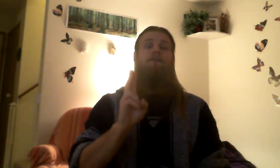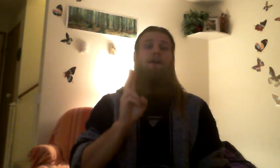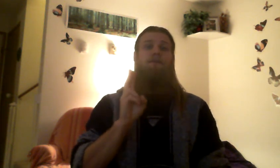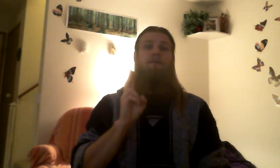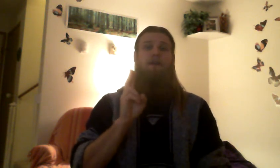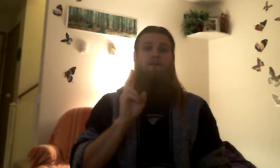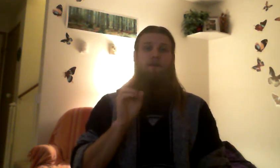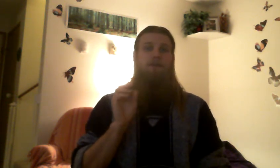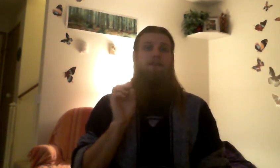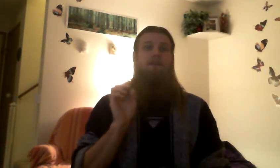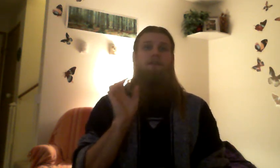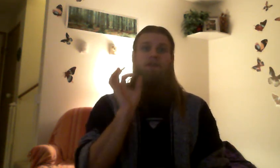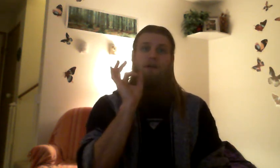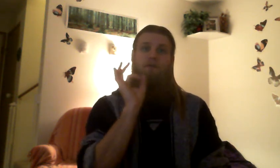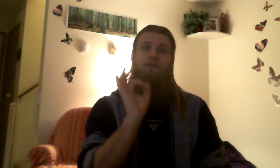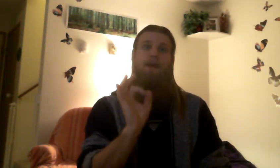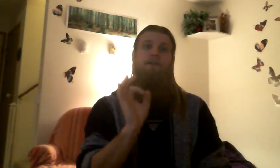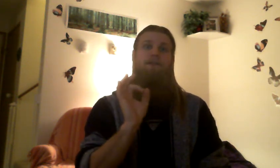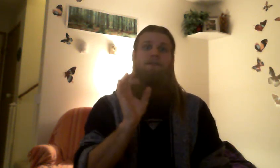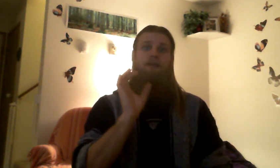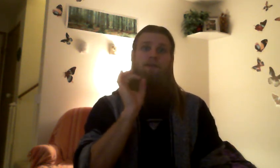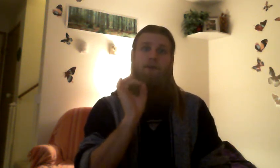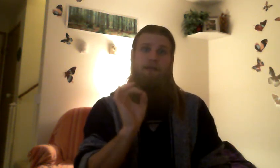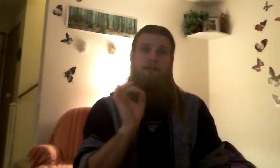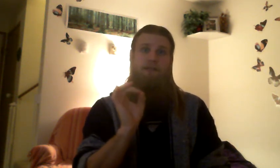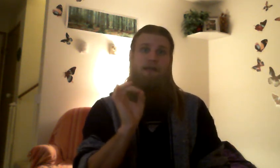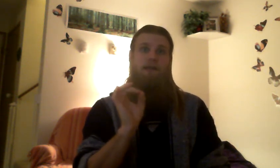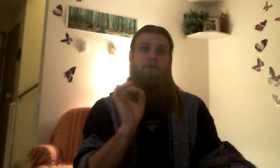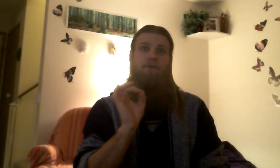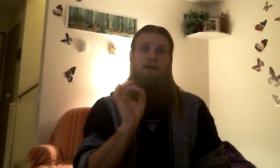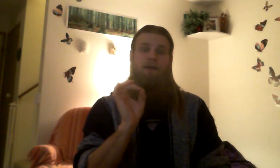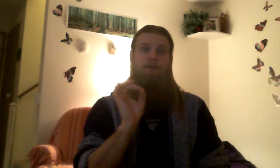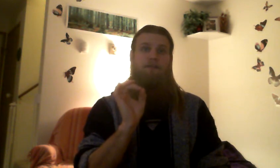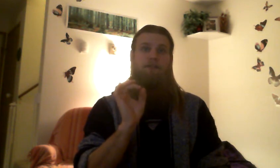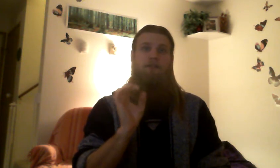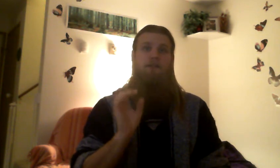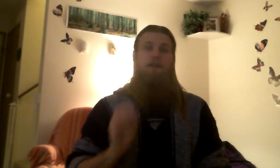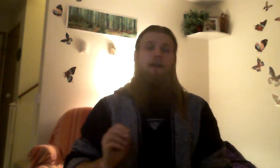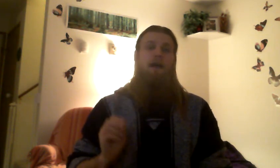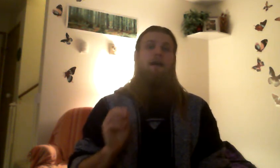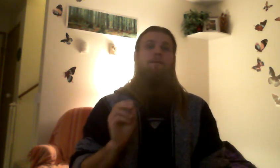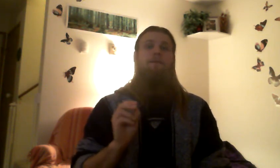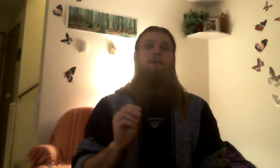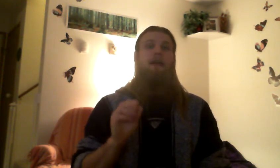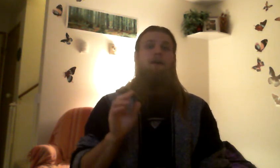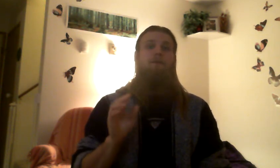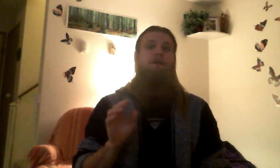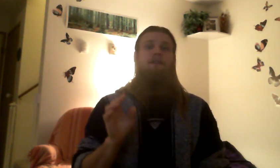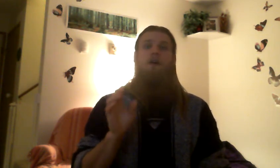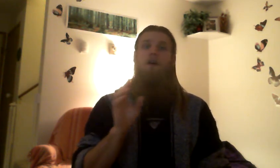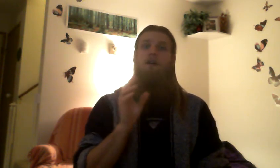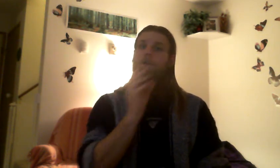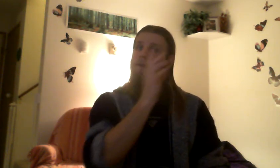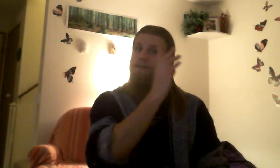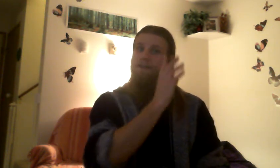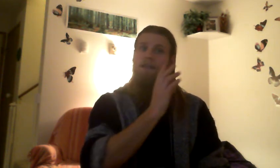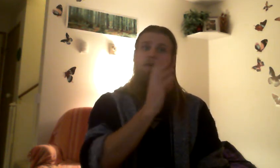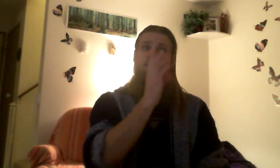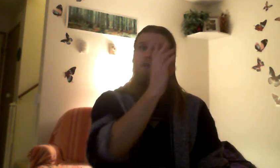focus your cones better to pinpoint your vision. I'm going to help with all the muscles that hold